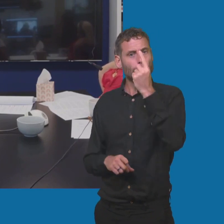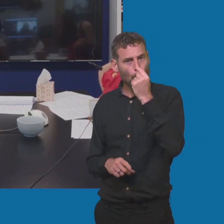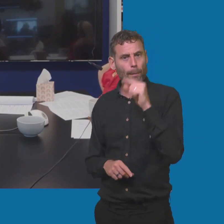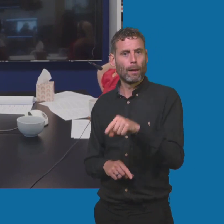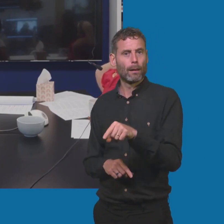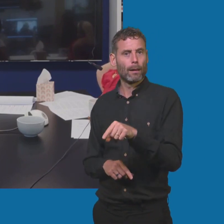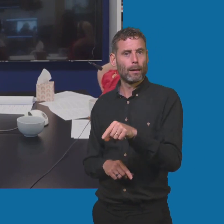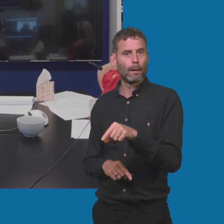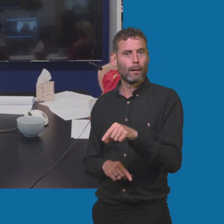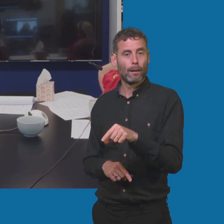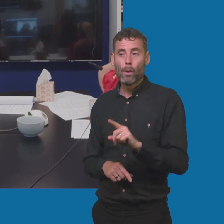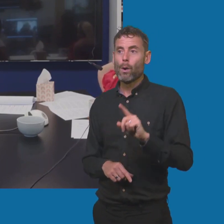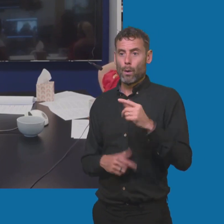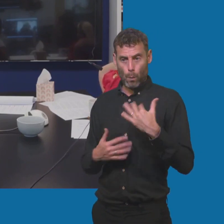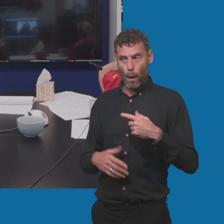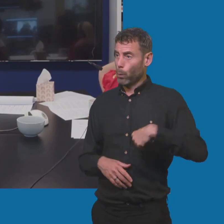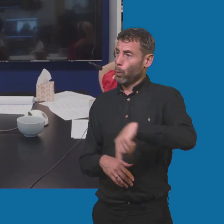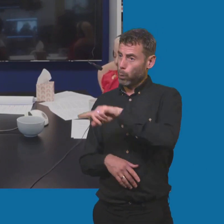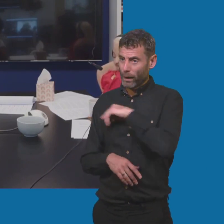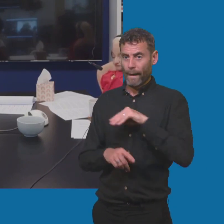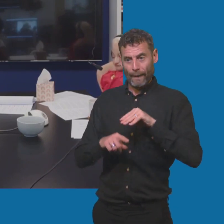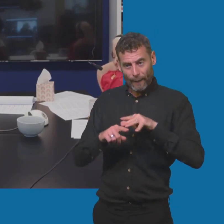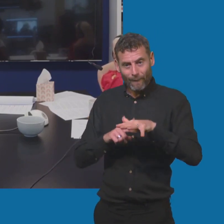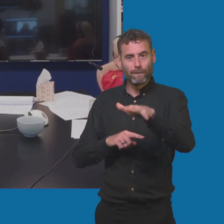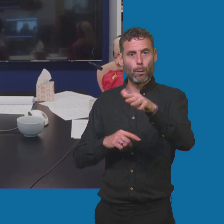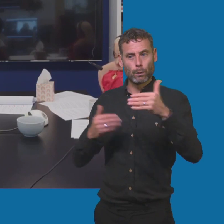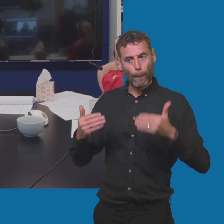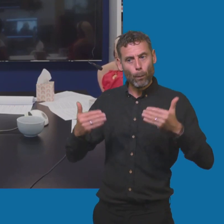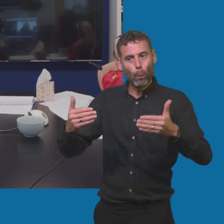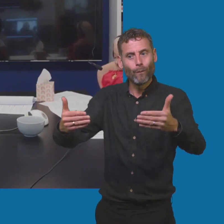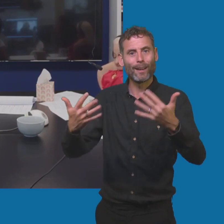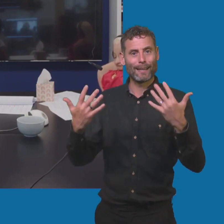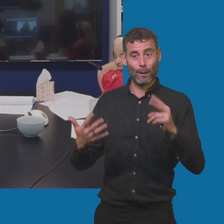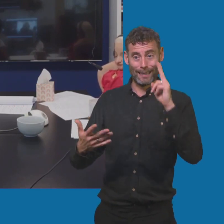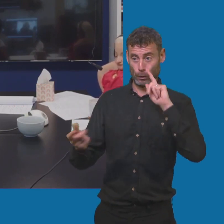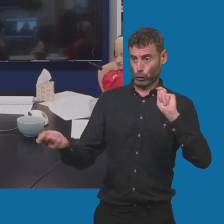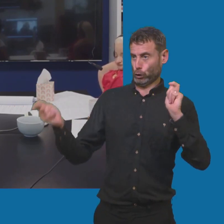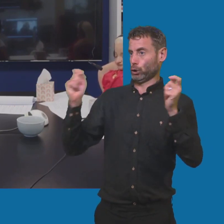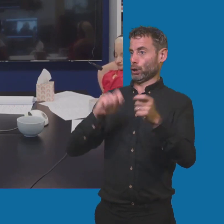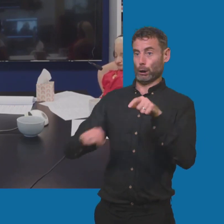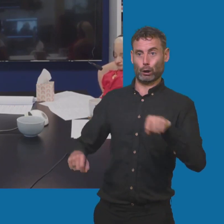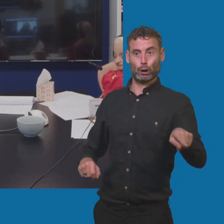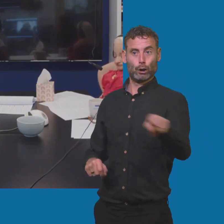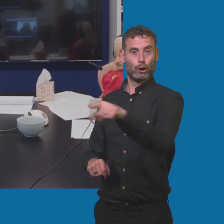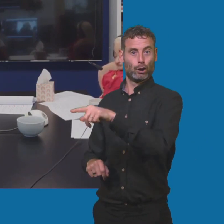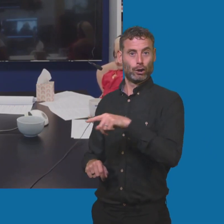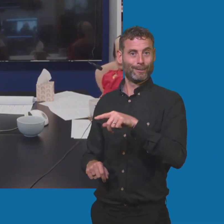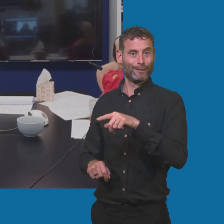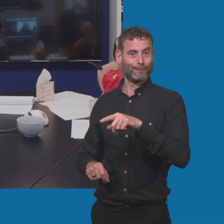change we are making. Like, we're the ultimate change makers and getting involved with Vogue